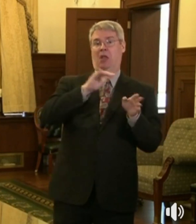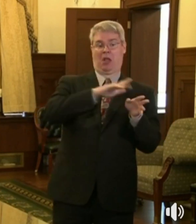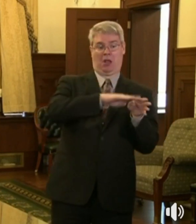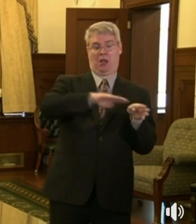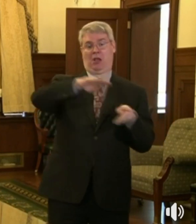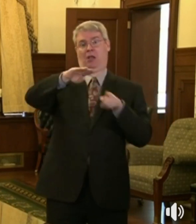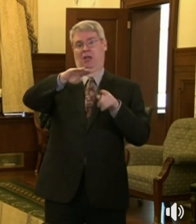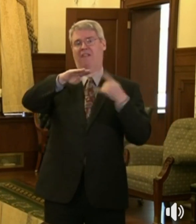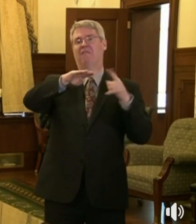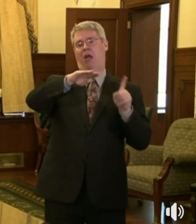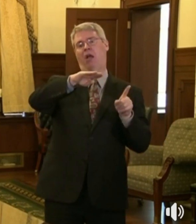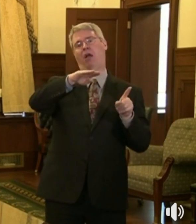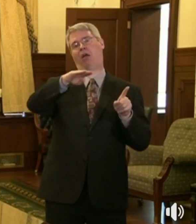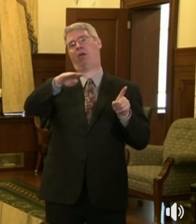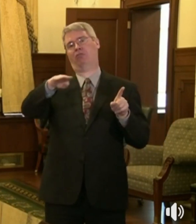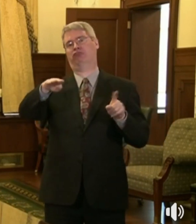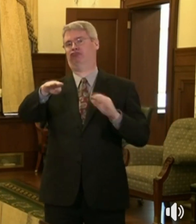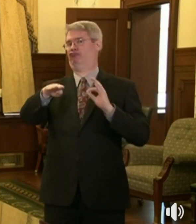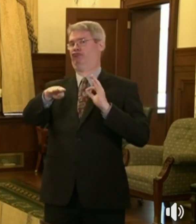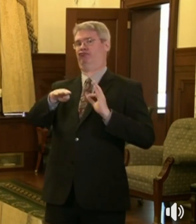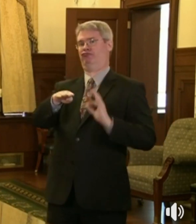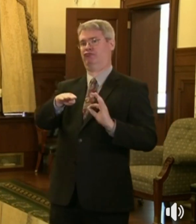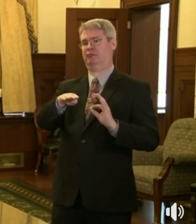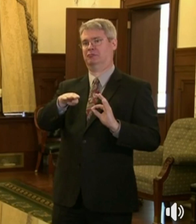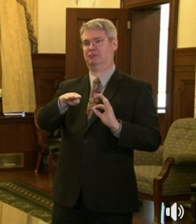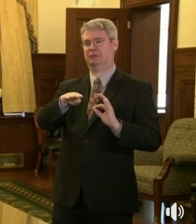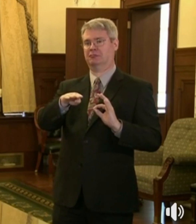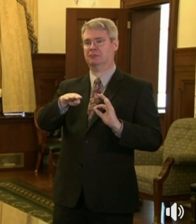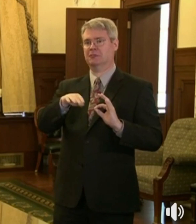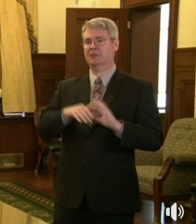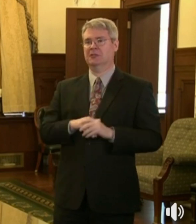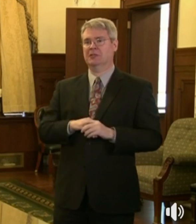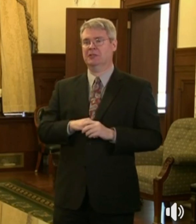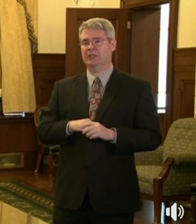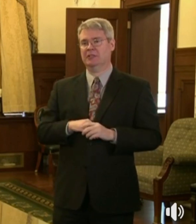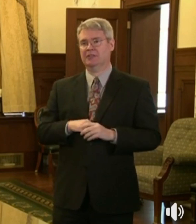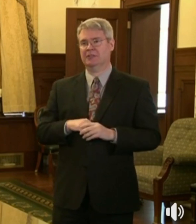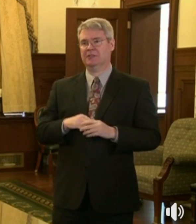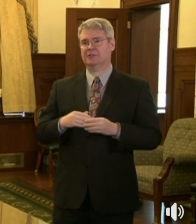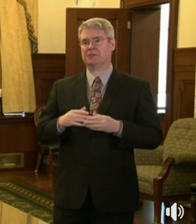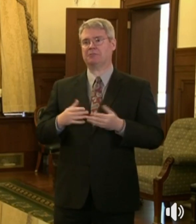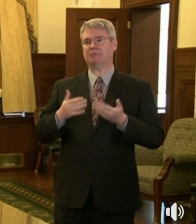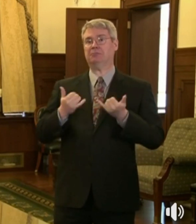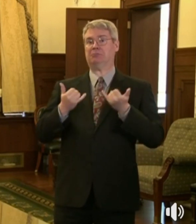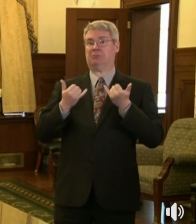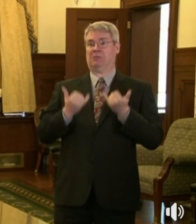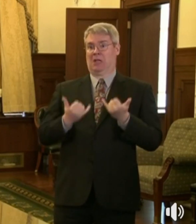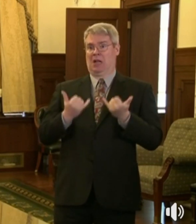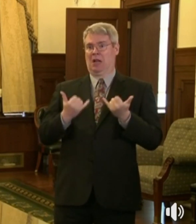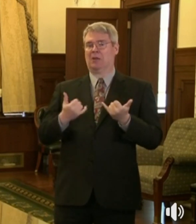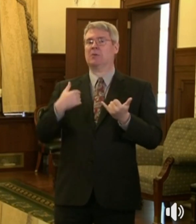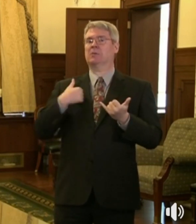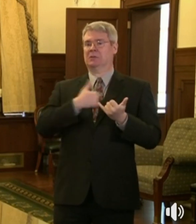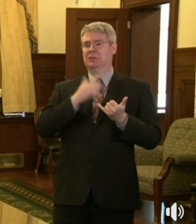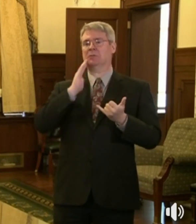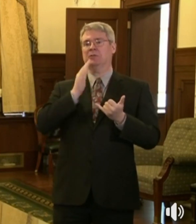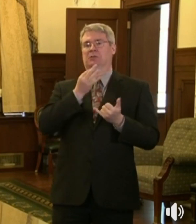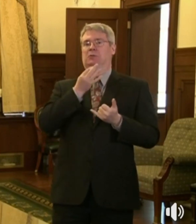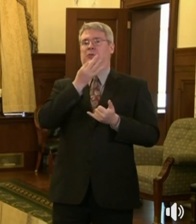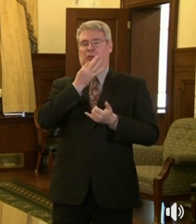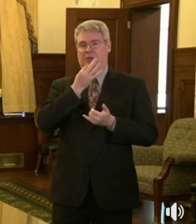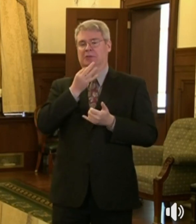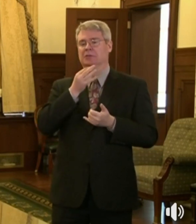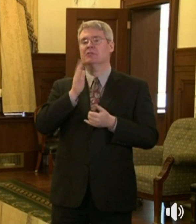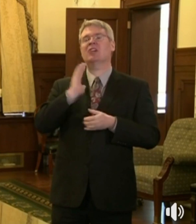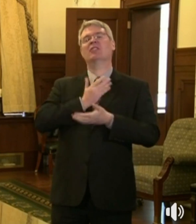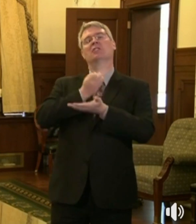A staged reopening of Idaho's economy is underway in Idaho. Every step of the way, we